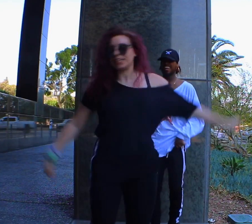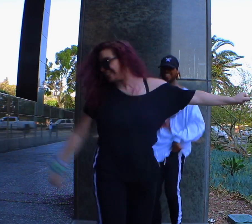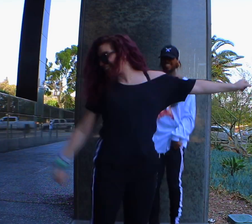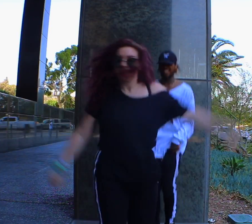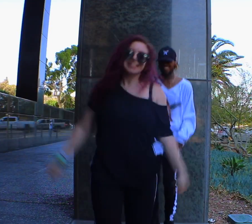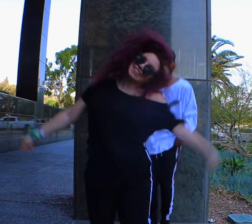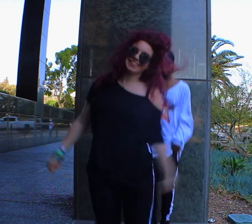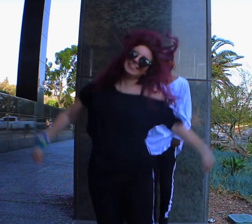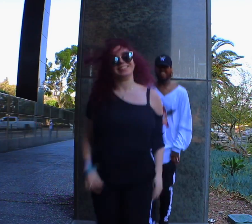I love spinnin', ayy